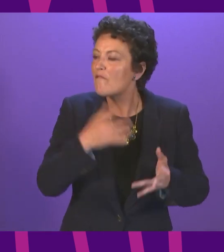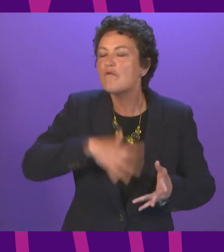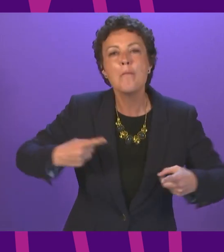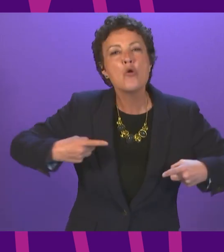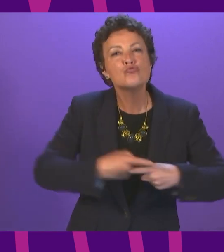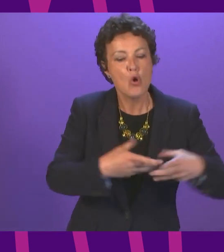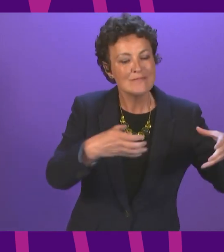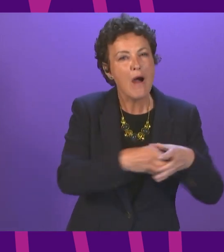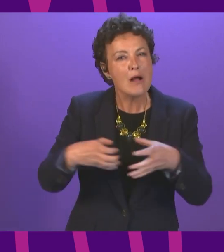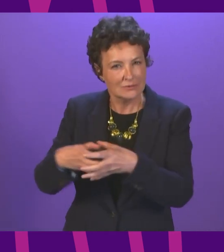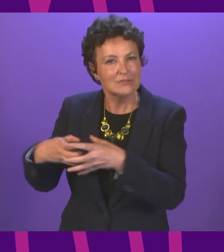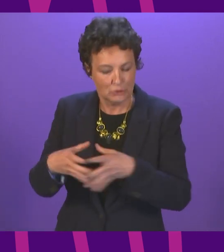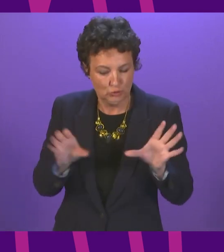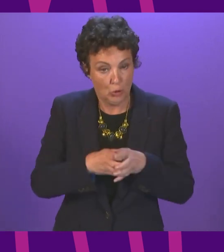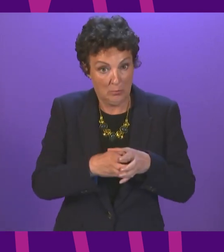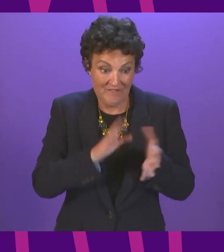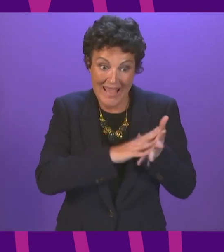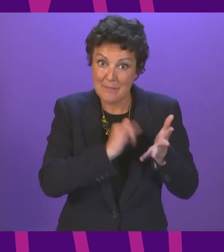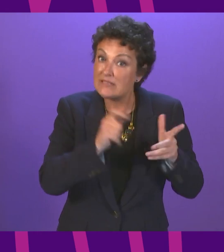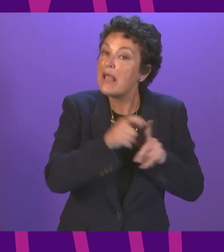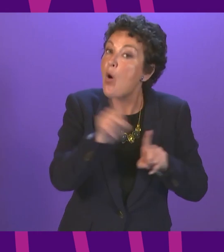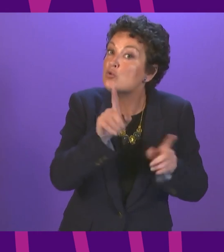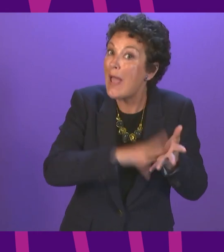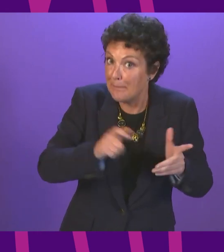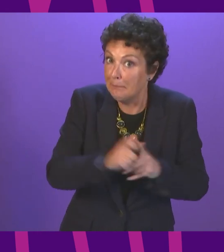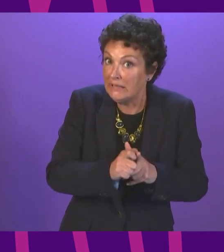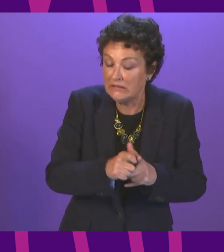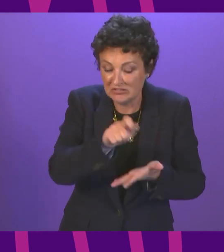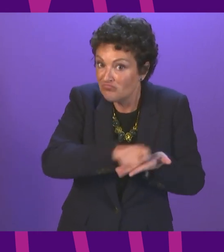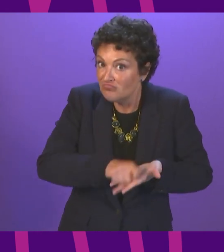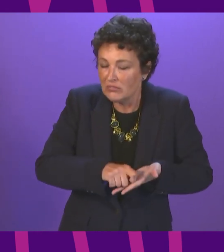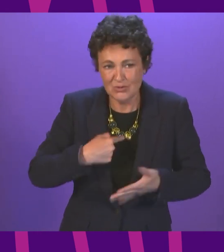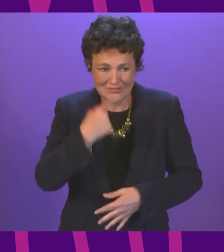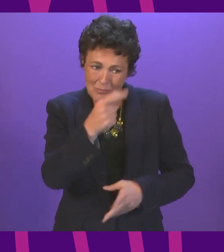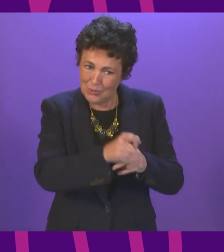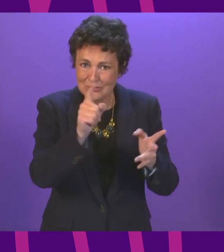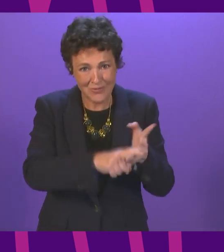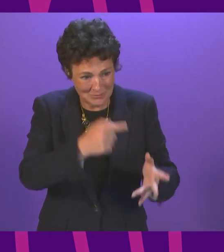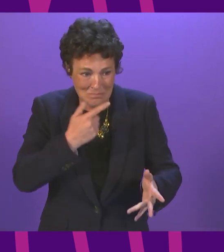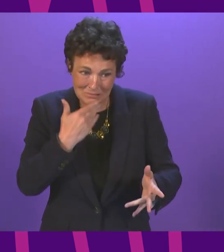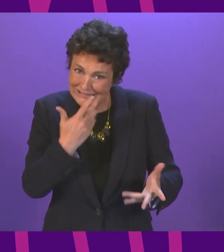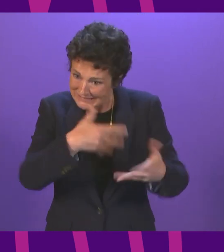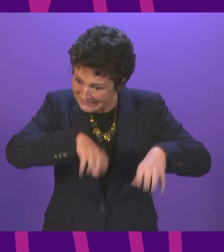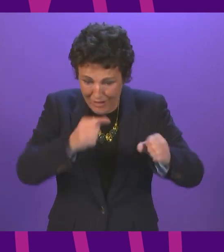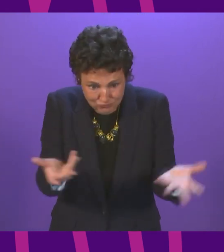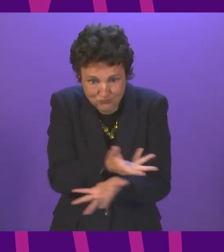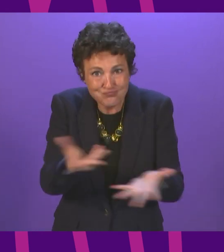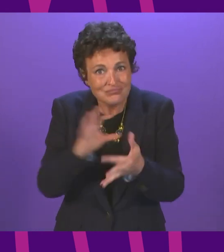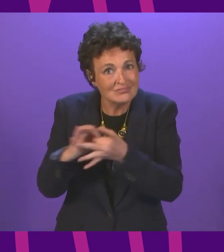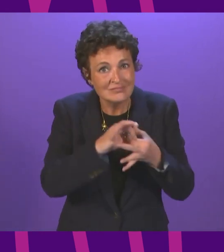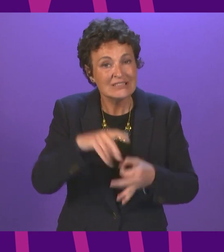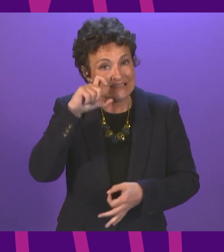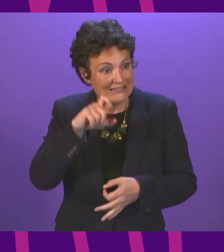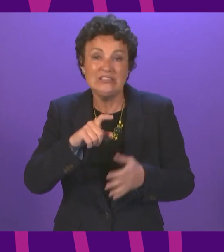group of MSPs and MPs, asking the Post Office to do all it can to engage quickly with CJ Lang, to see if any of these